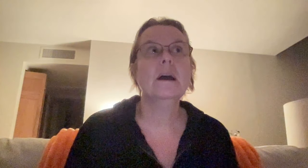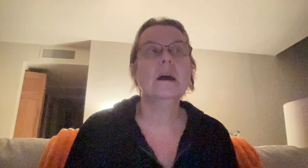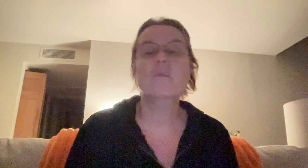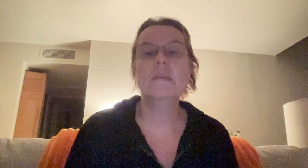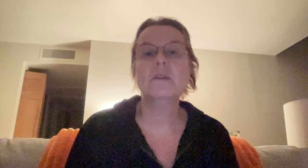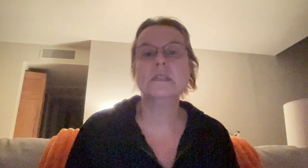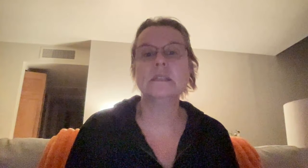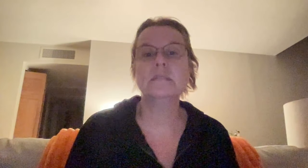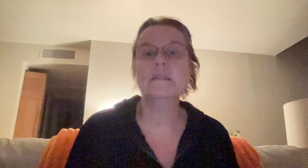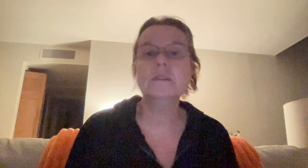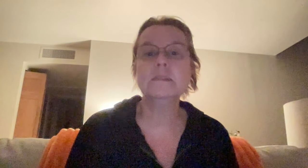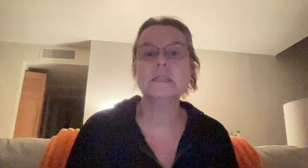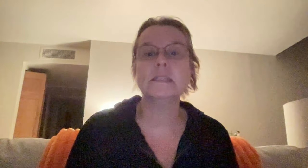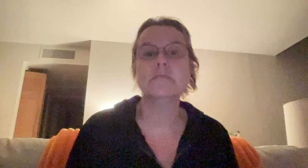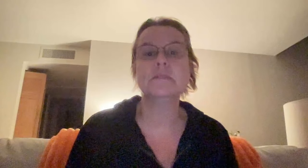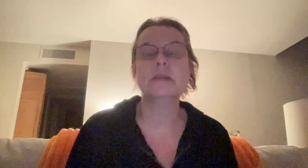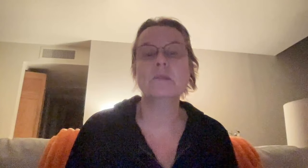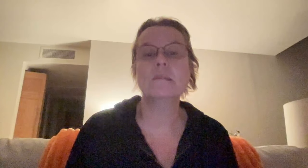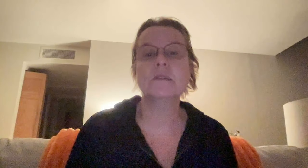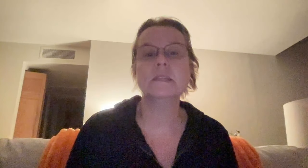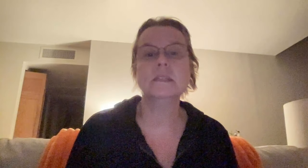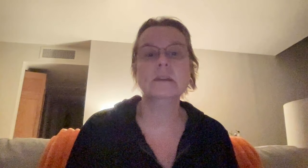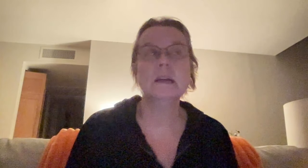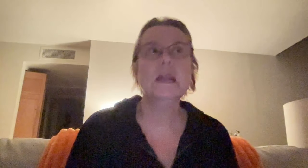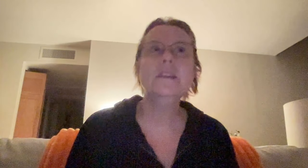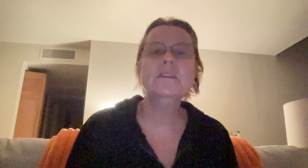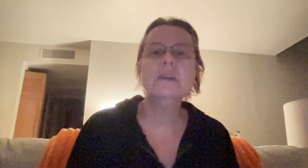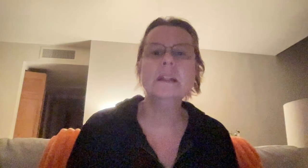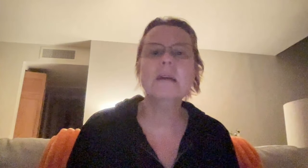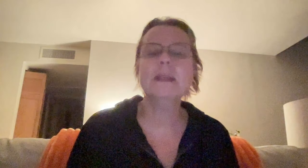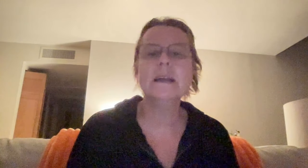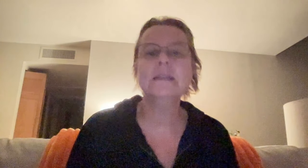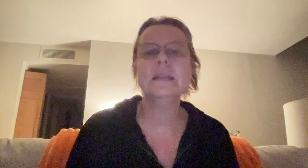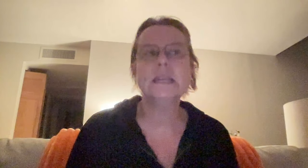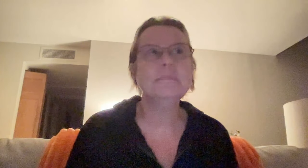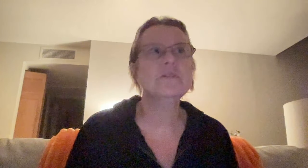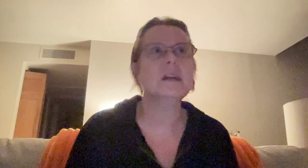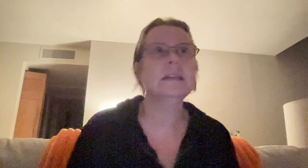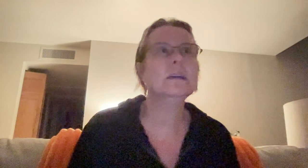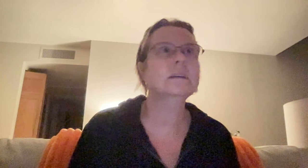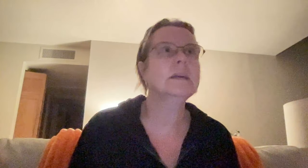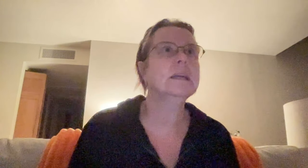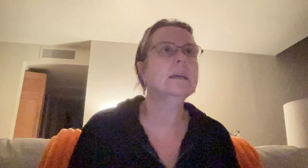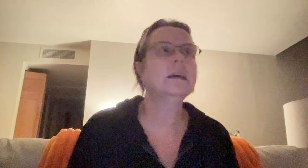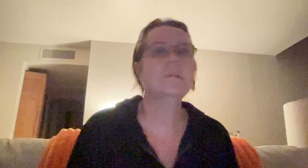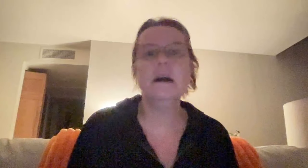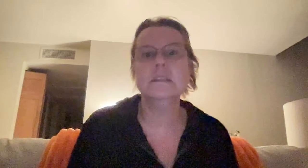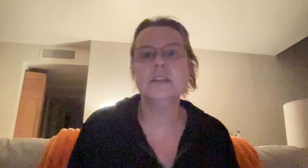I'm way more sensitive, but I've always been a sensitive person, but I'm way more sensitive. And you know what, I'm not going to keep trying to like, apologize